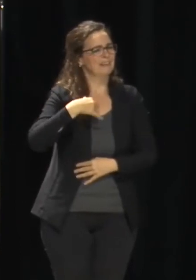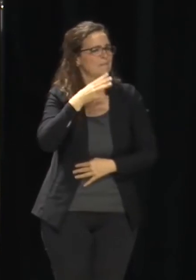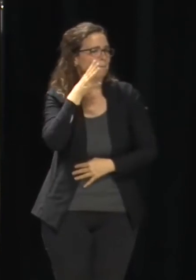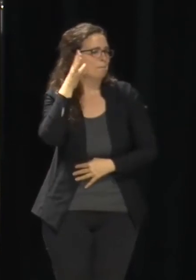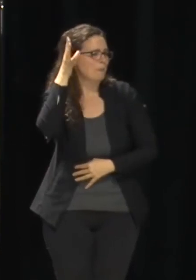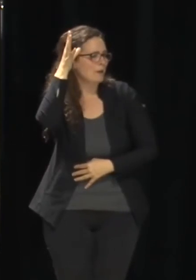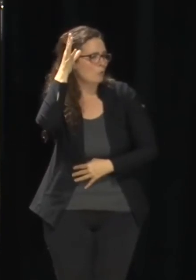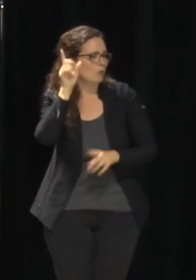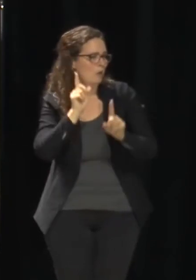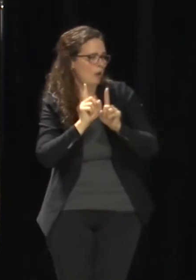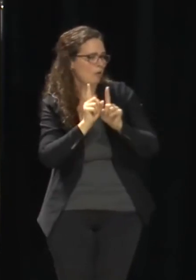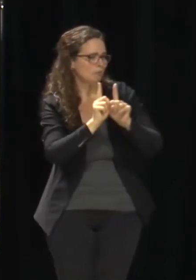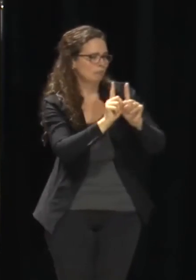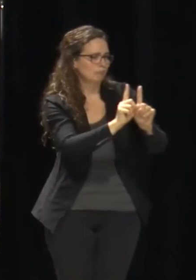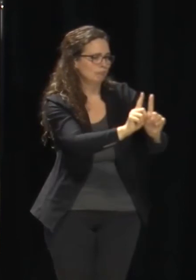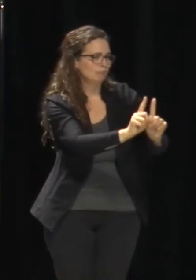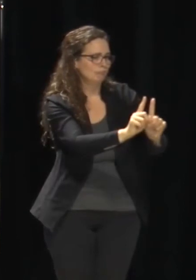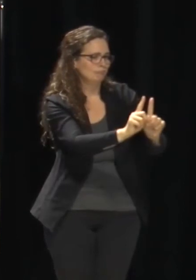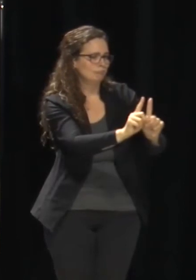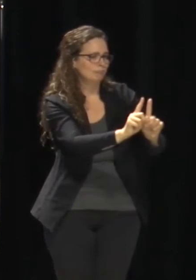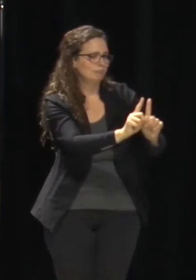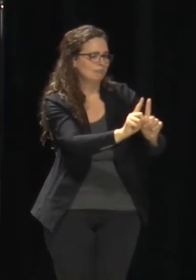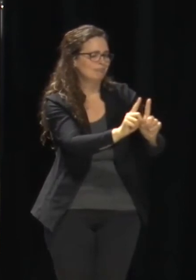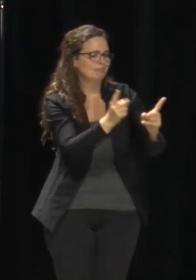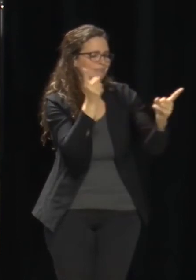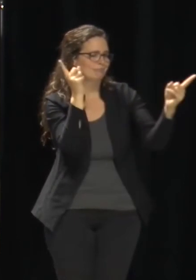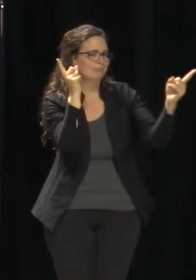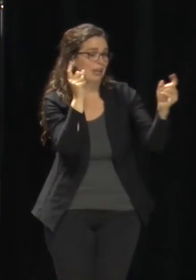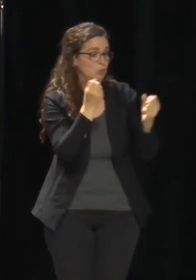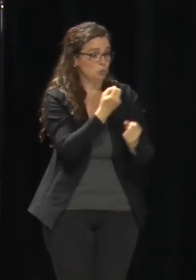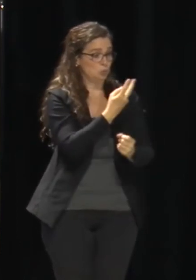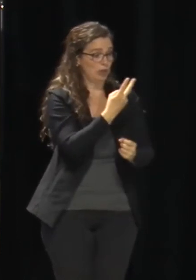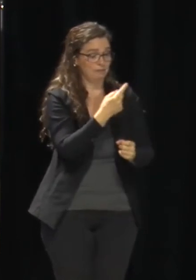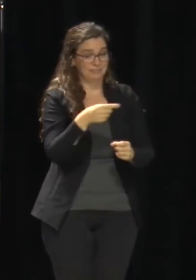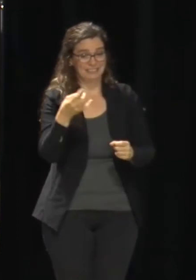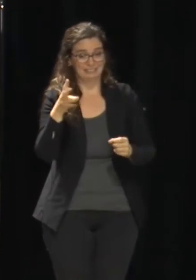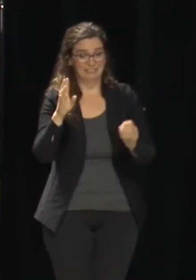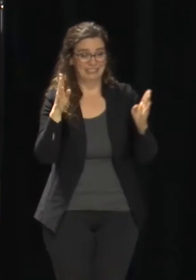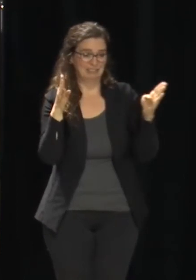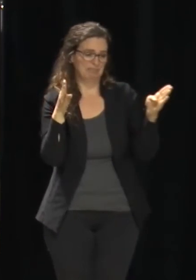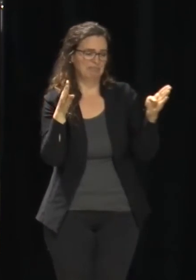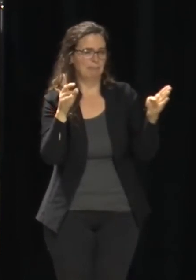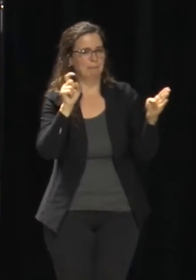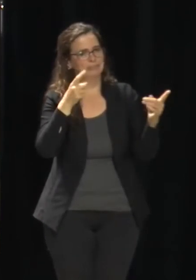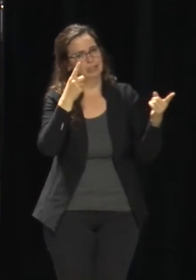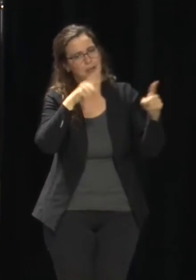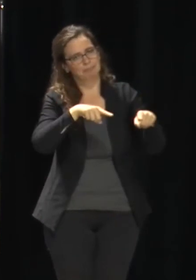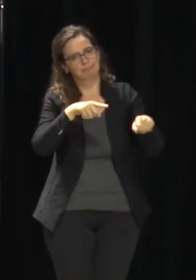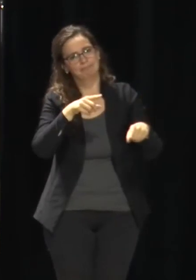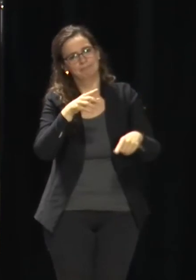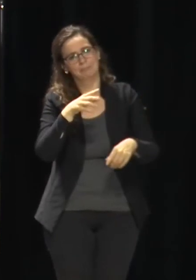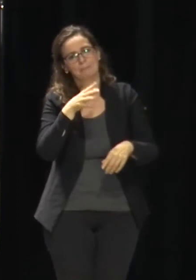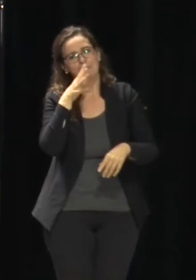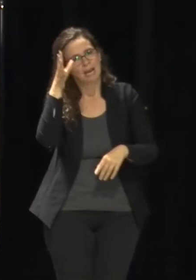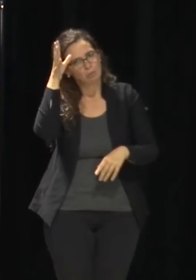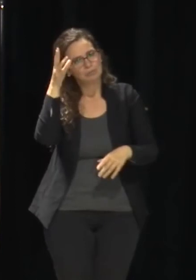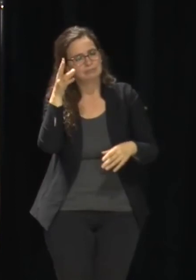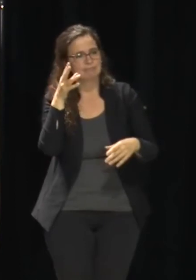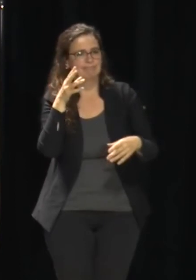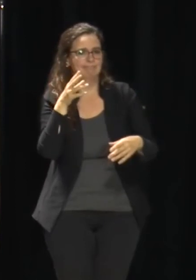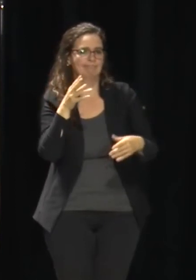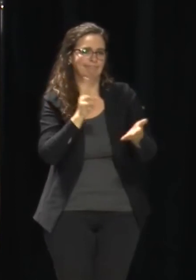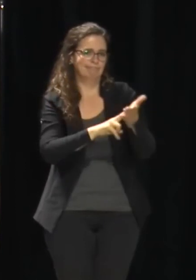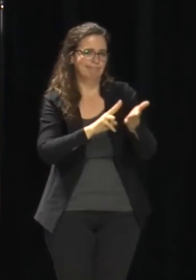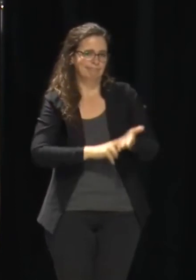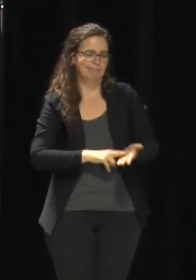How do you think that's helped families and school children in the last week? Well, I think it's helped 350 of them,